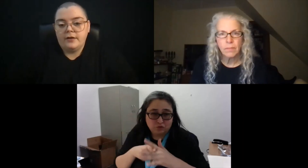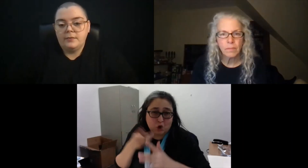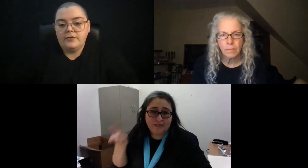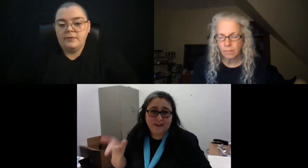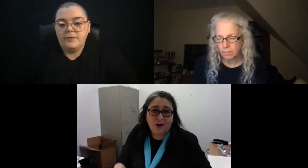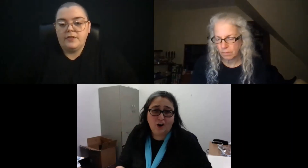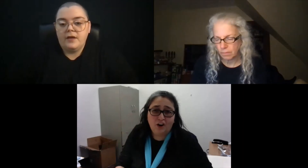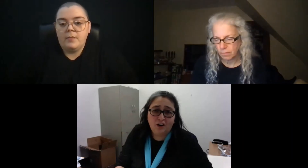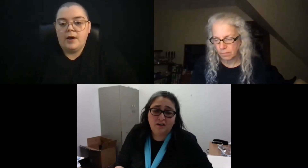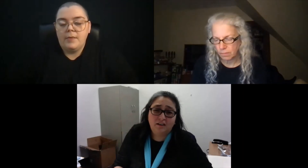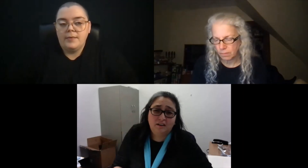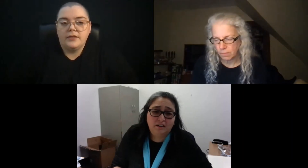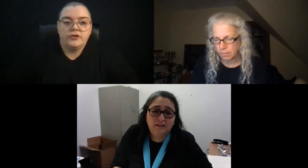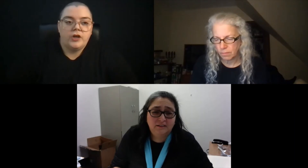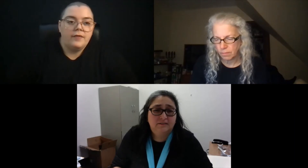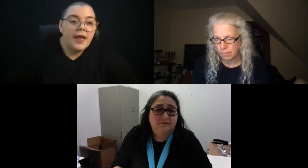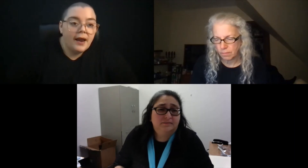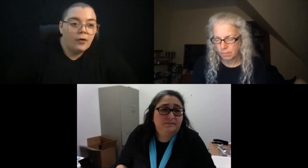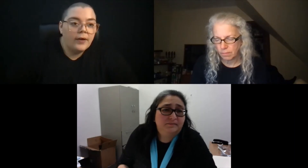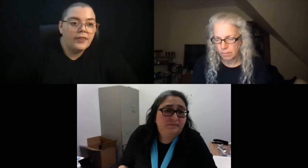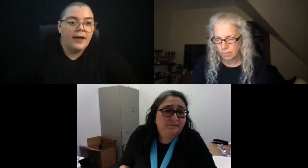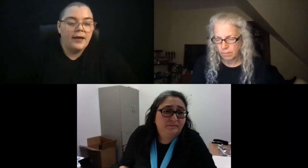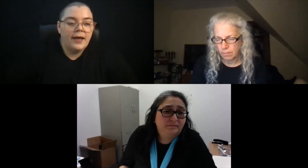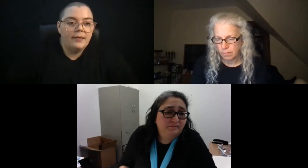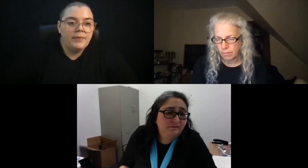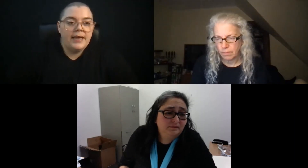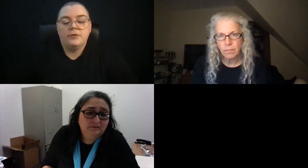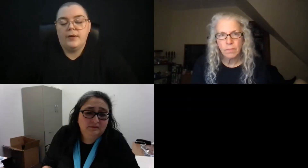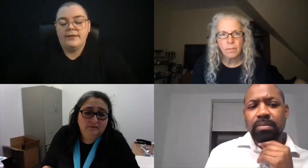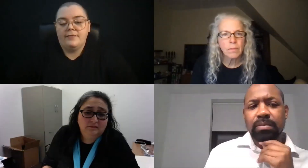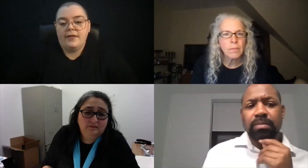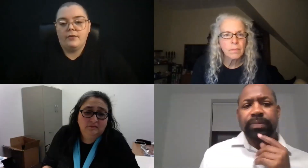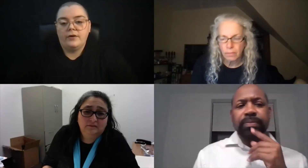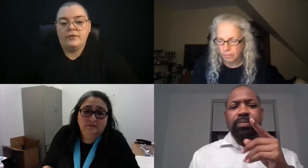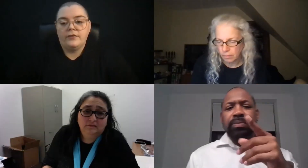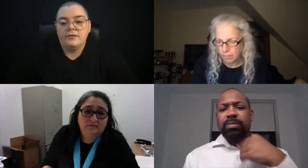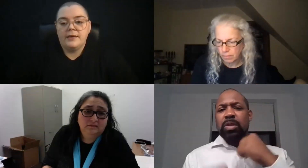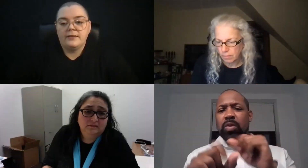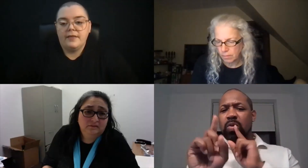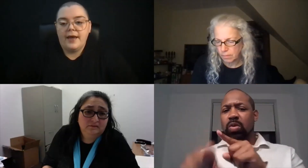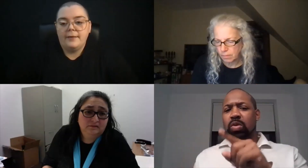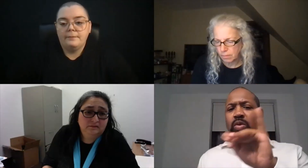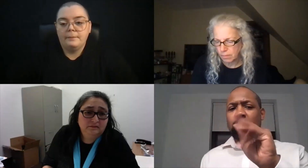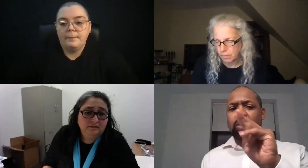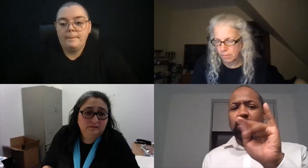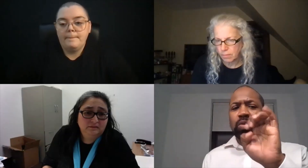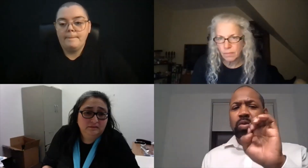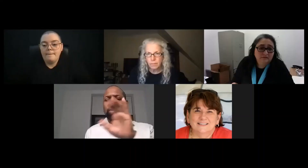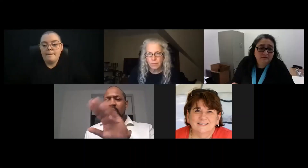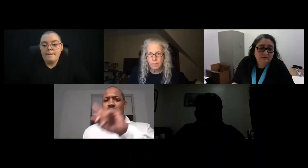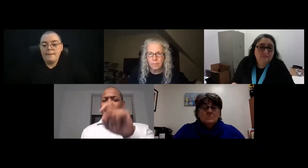Sharon talked about. Something to think about maybe can start there with being able to identify the critical needs based on that.